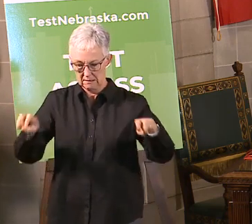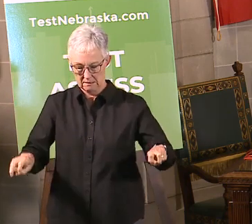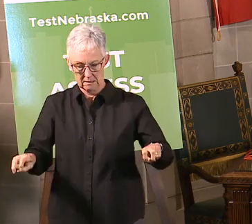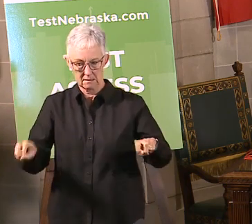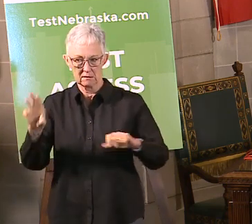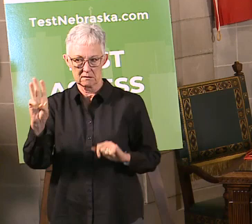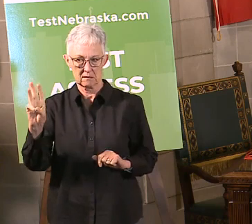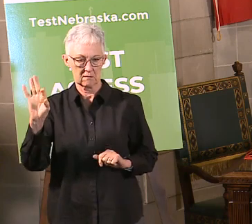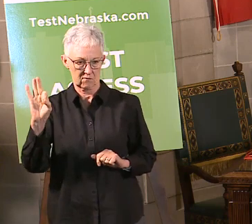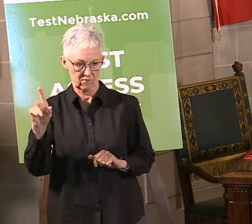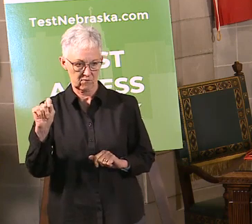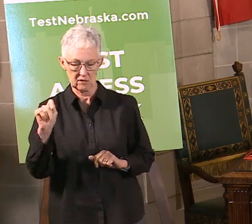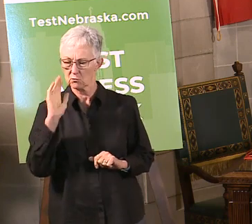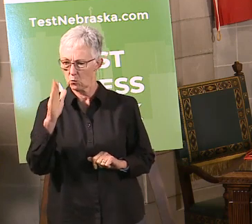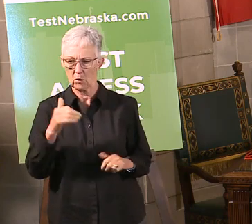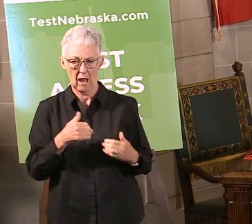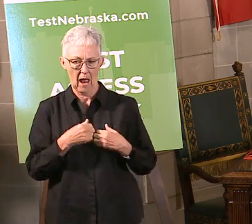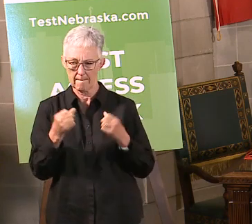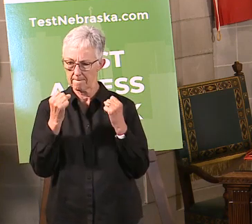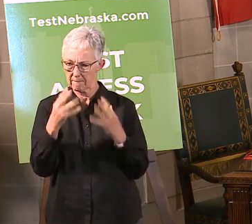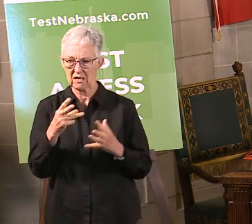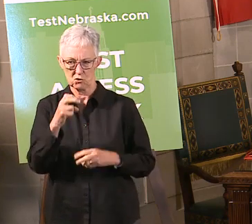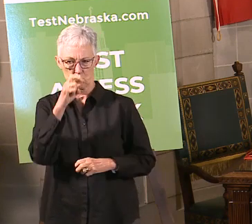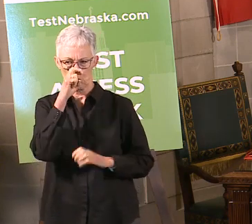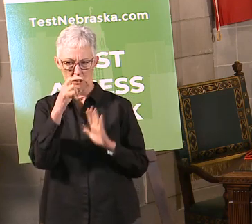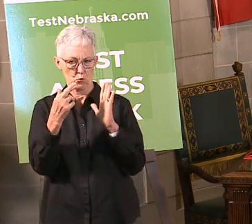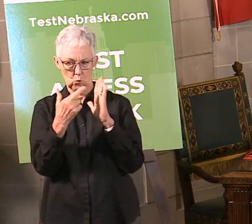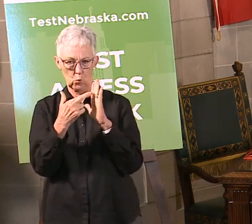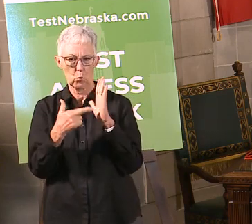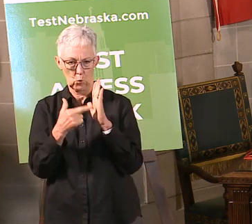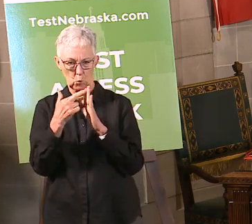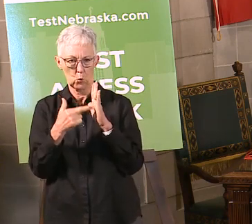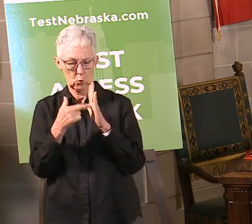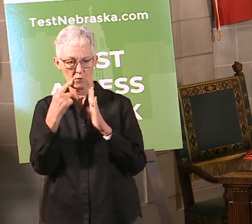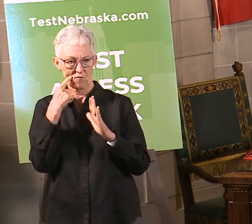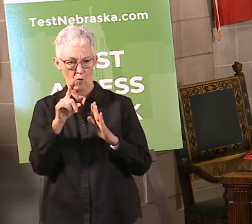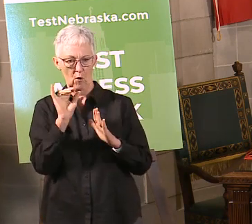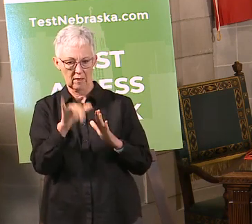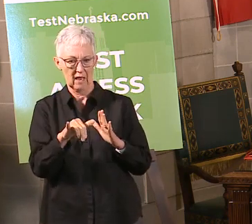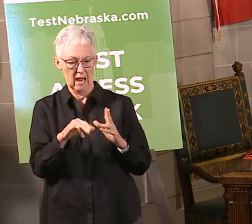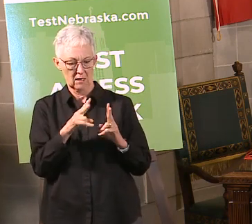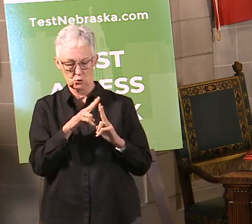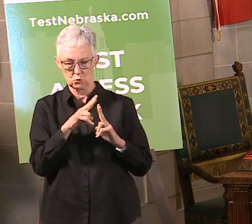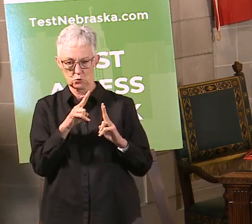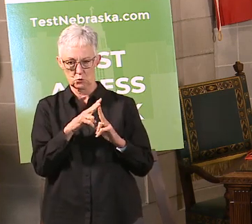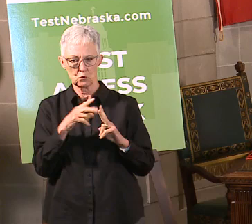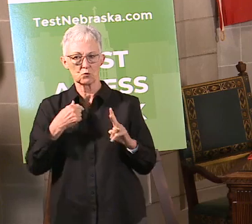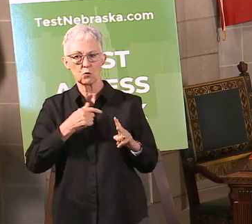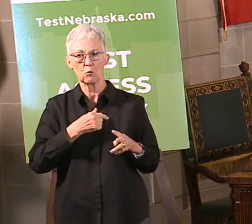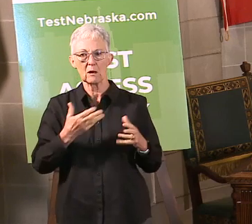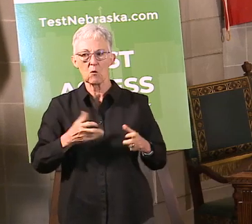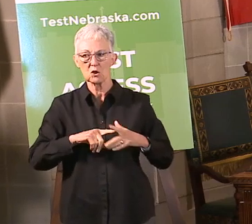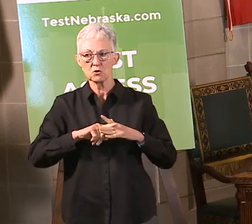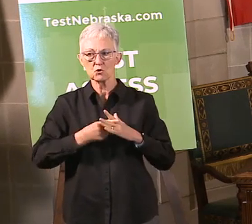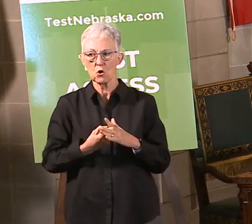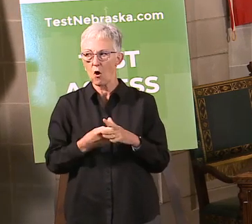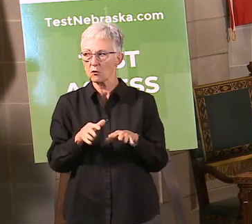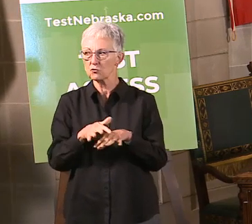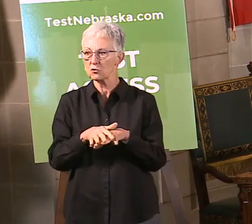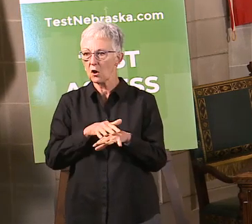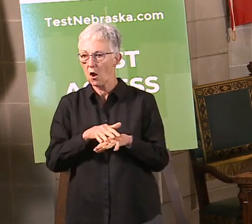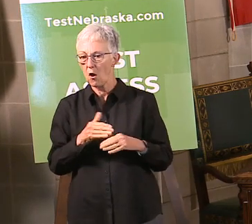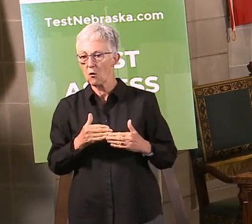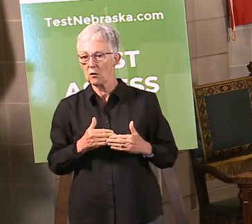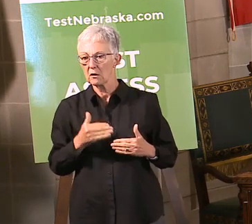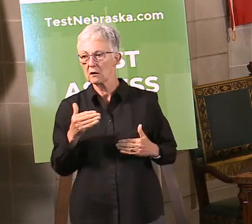guidelines with regard to how to do that social distancing. And we really want to, again, step into this slowly so that we can see